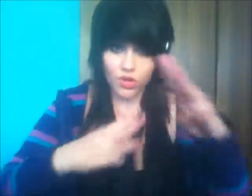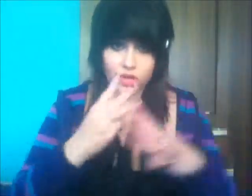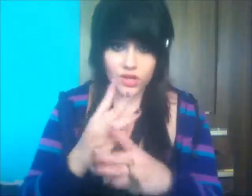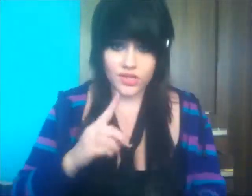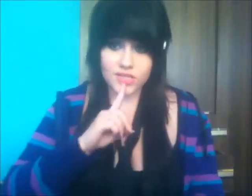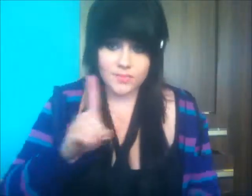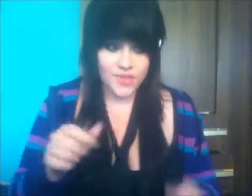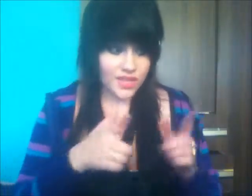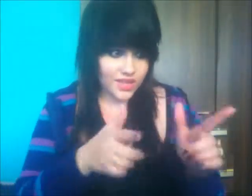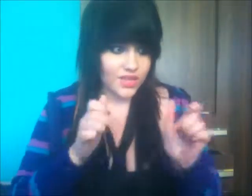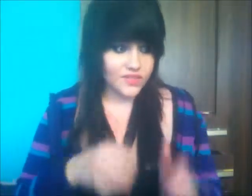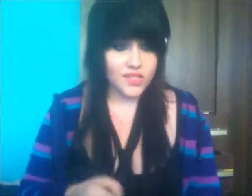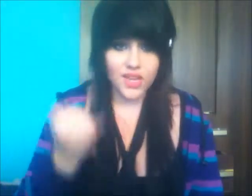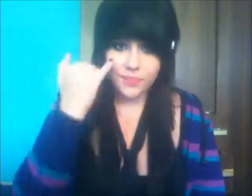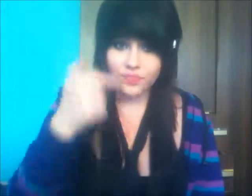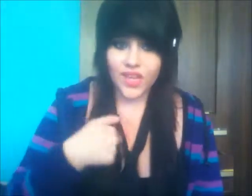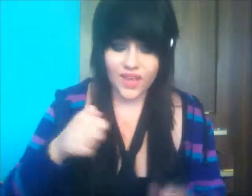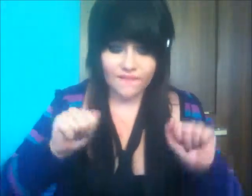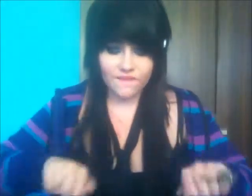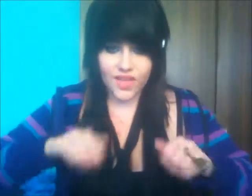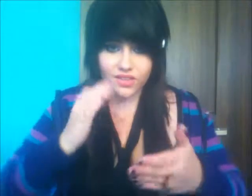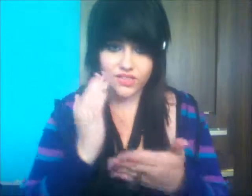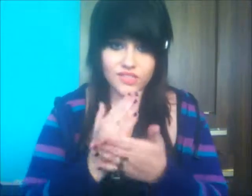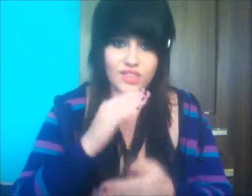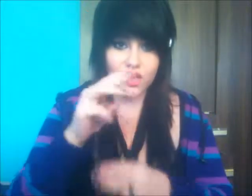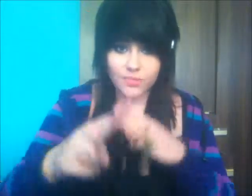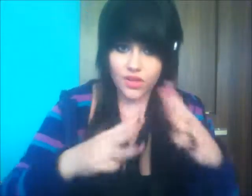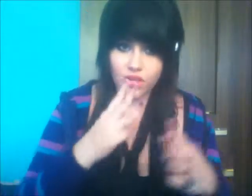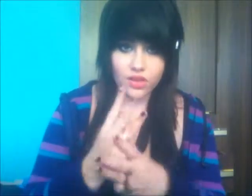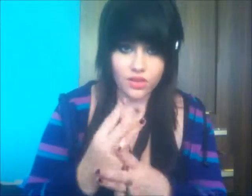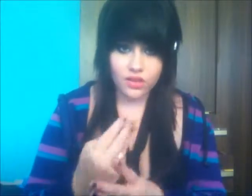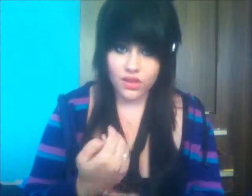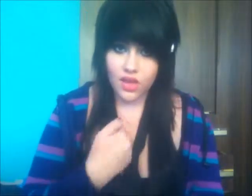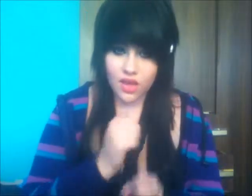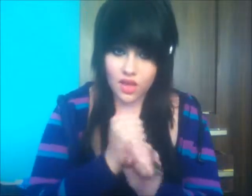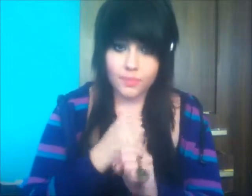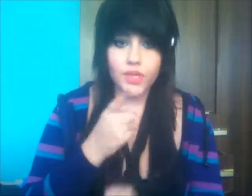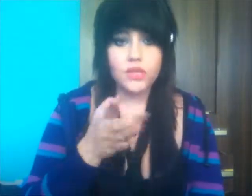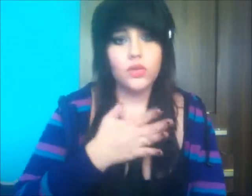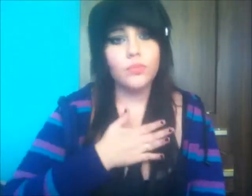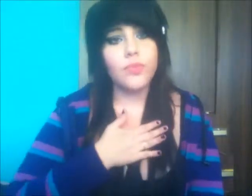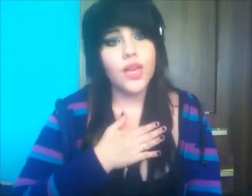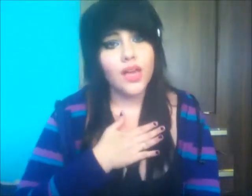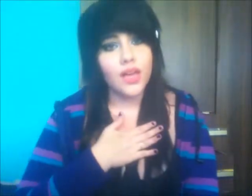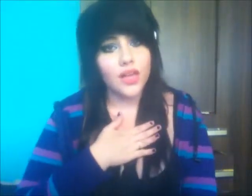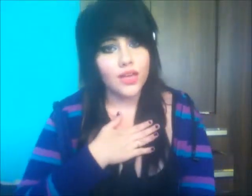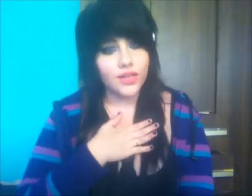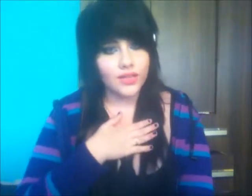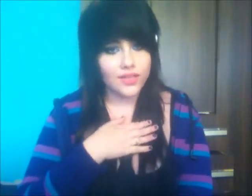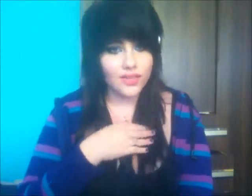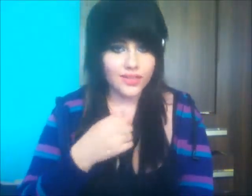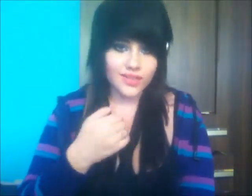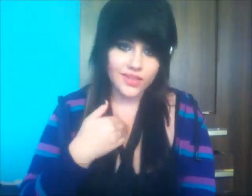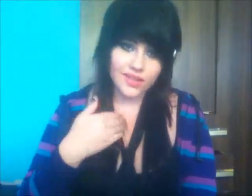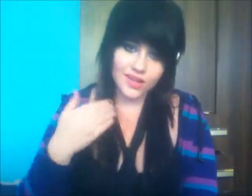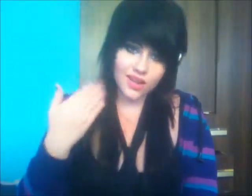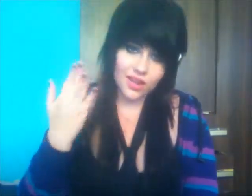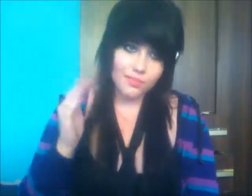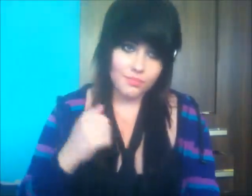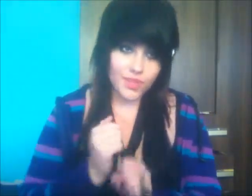world in a split of time If I could stop the earth I'll make you mine I'll